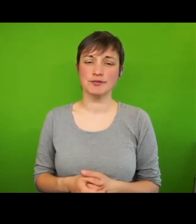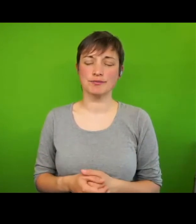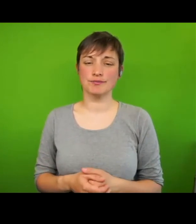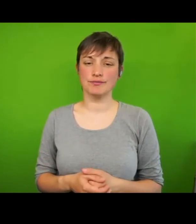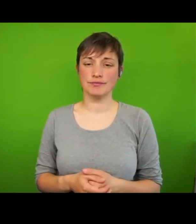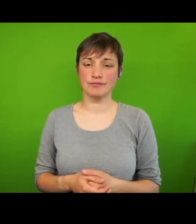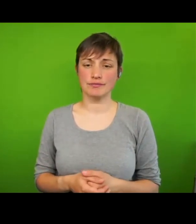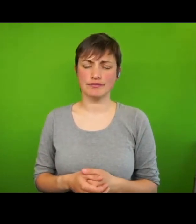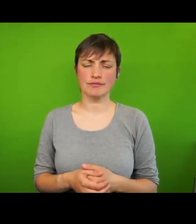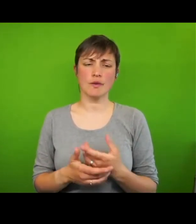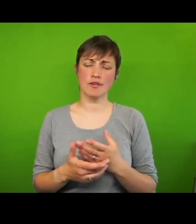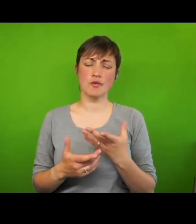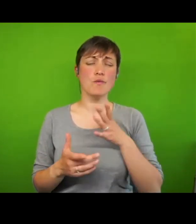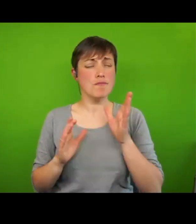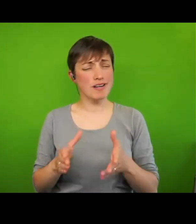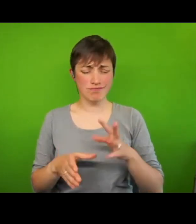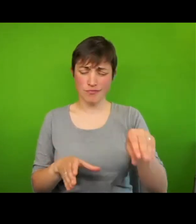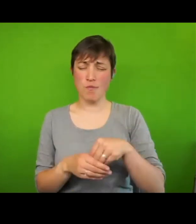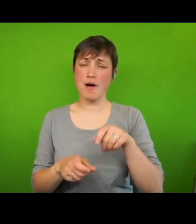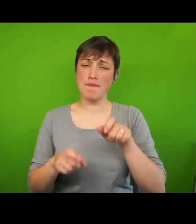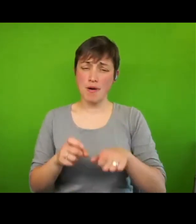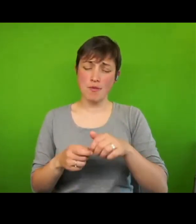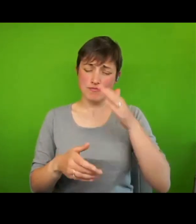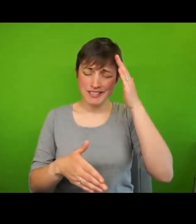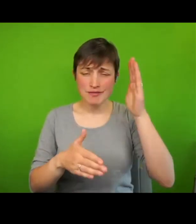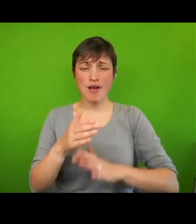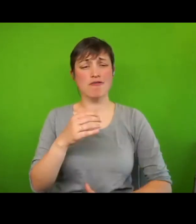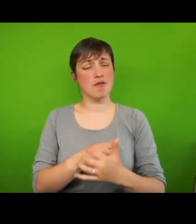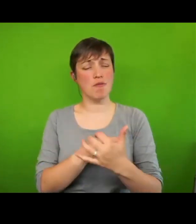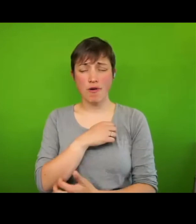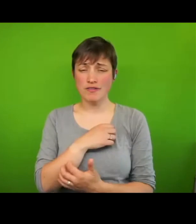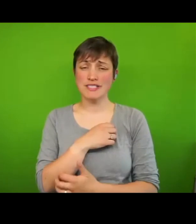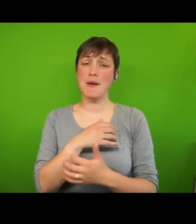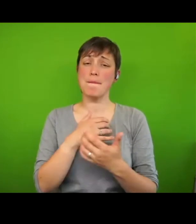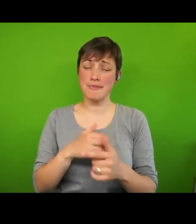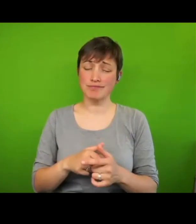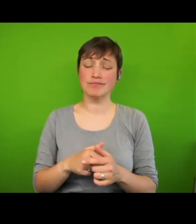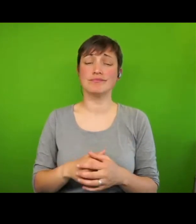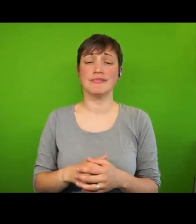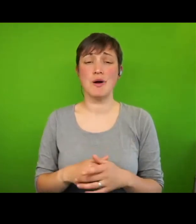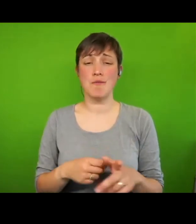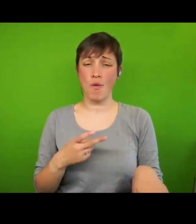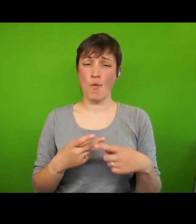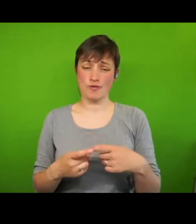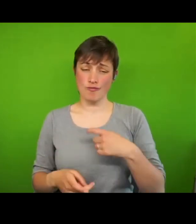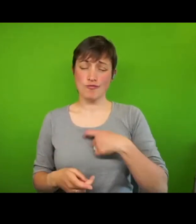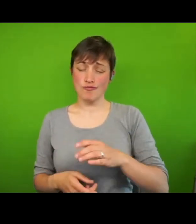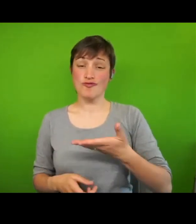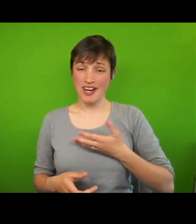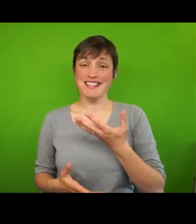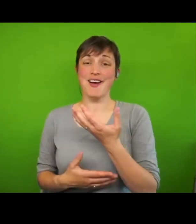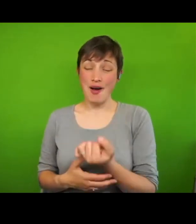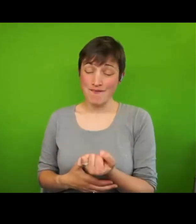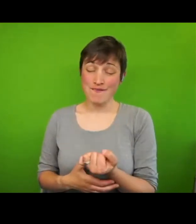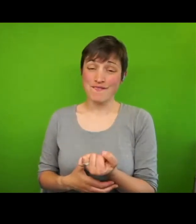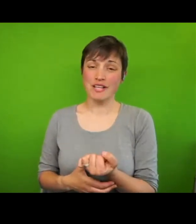of poverty to act more effectively as democratic citizens and bearers of human rights. This has